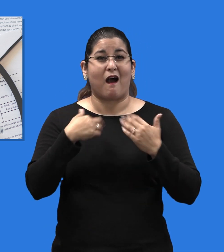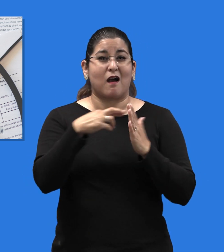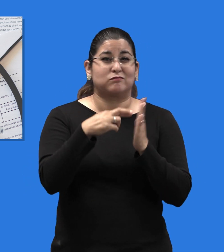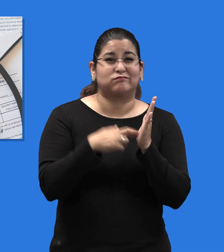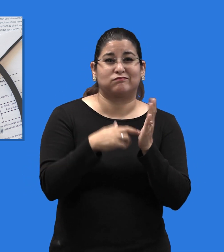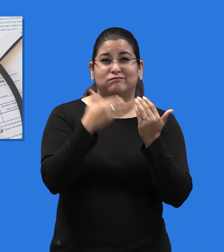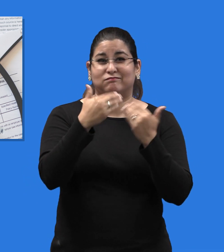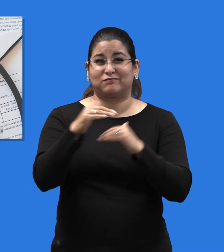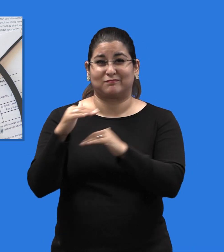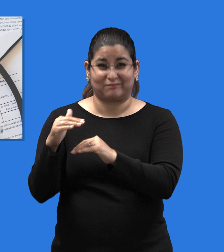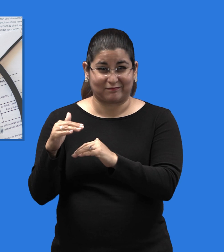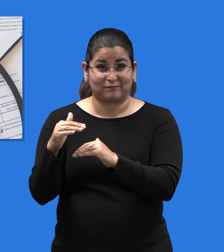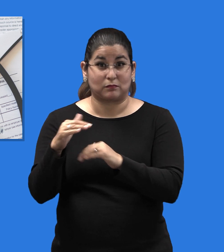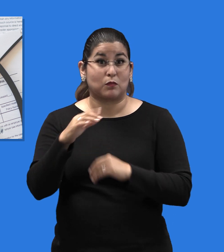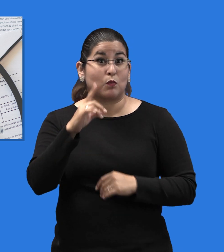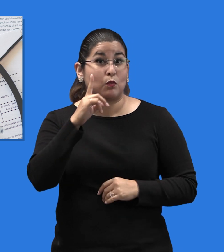Many restrictions include